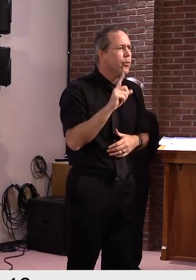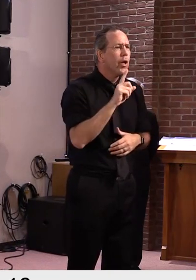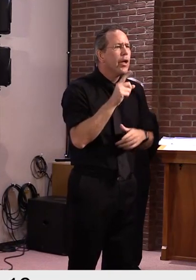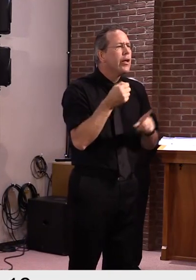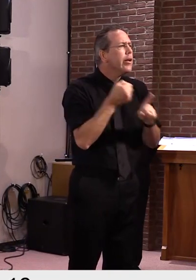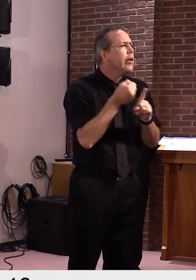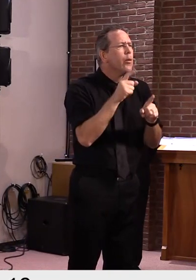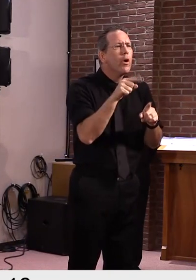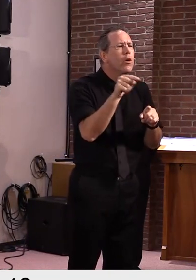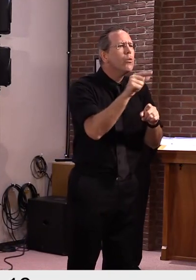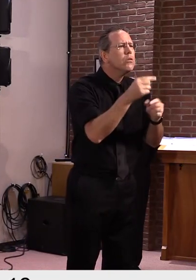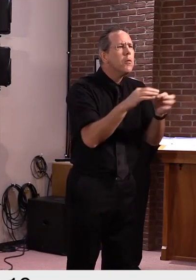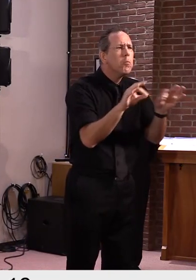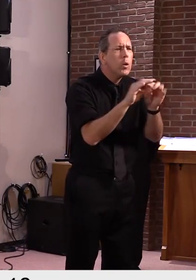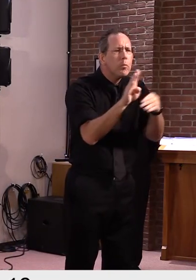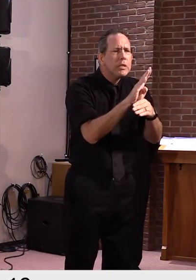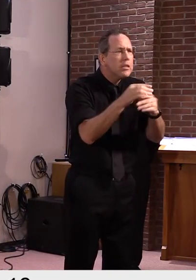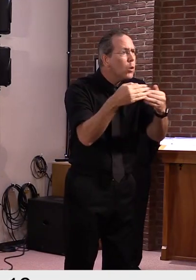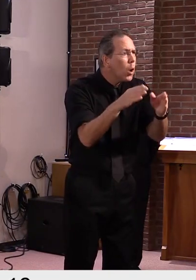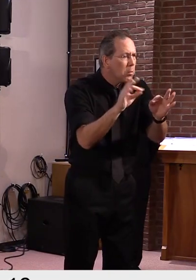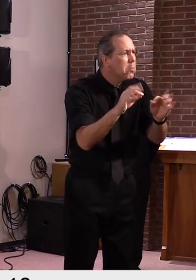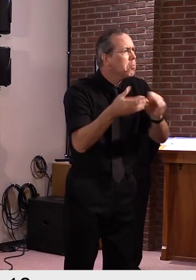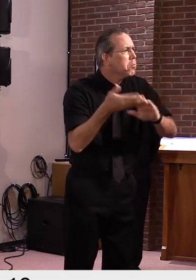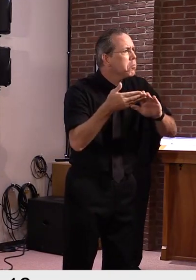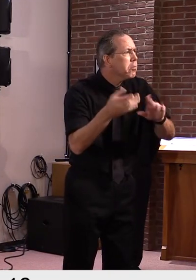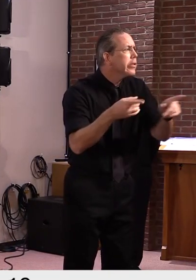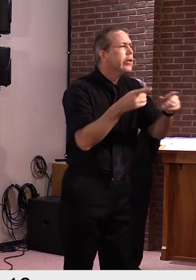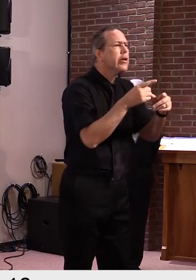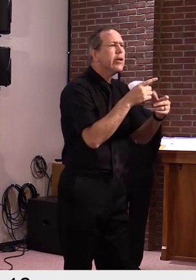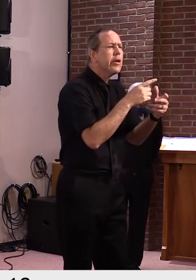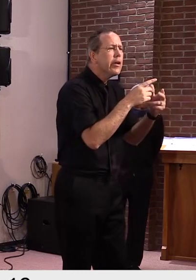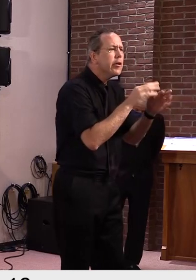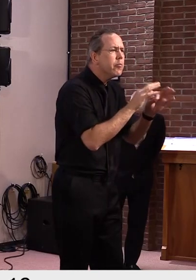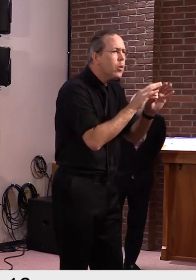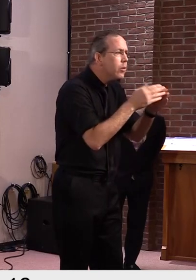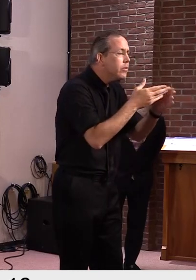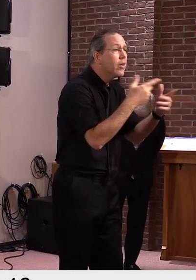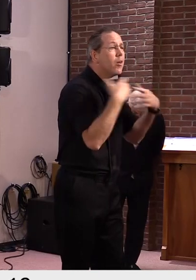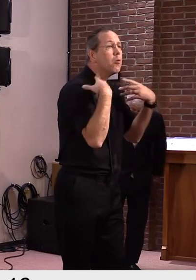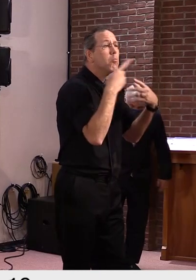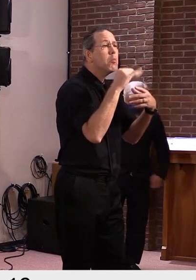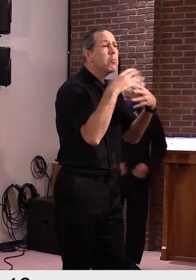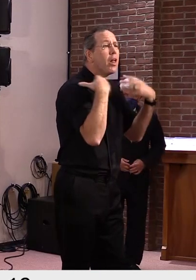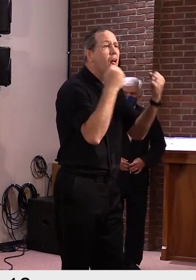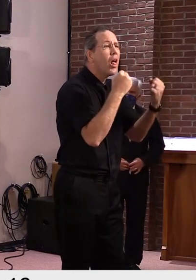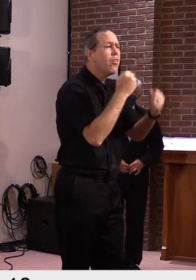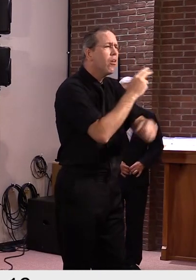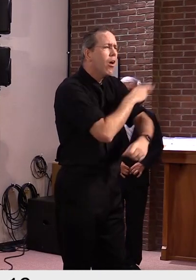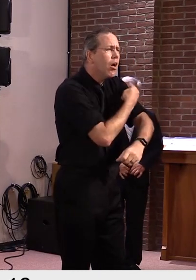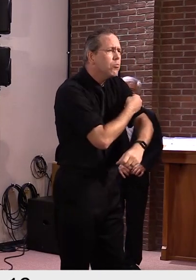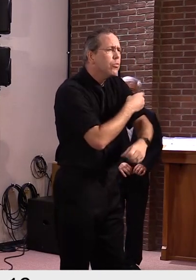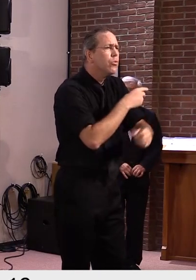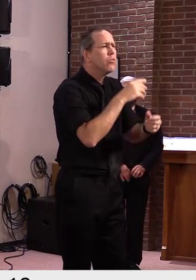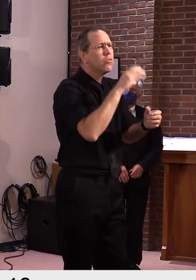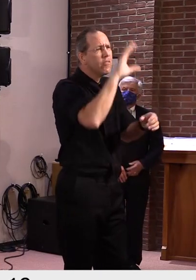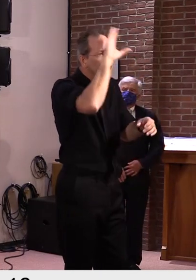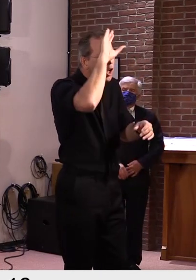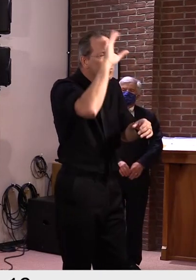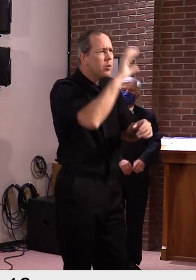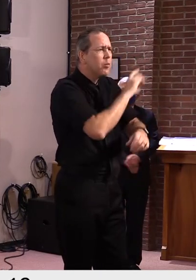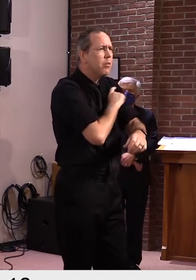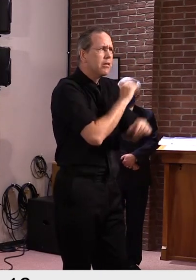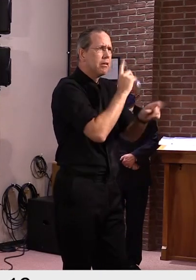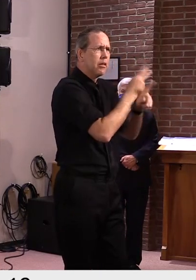public health safety and economic security. This includes hospitals, doctors,